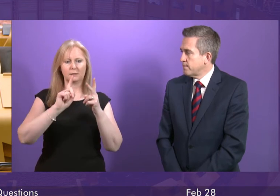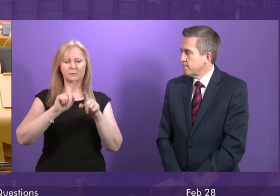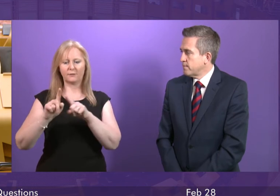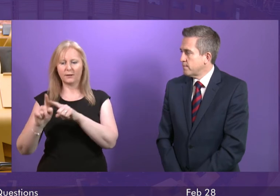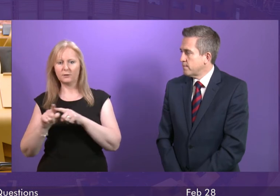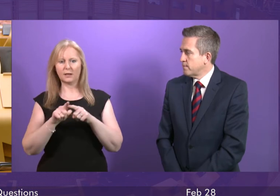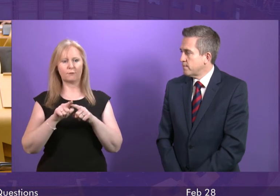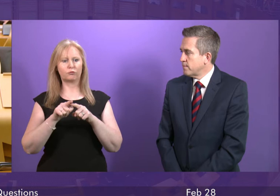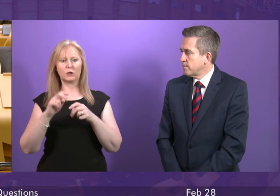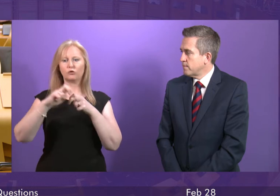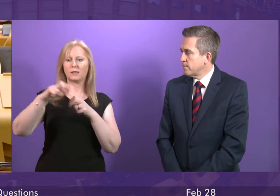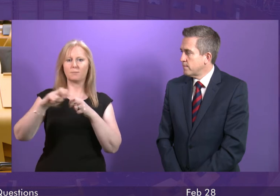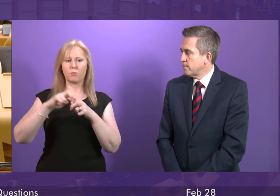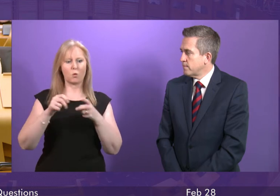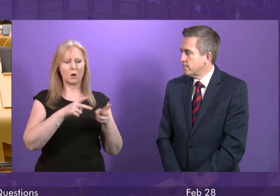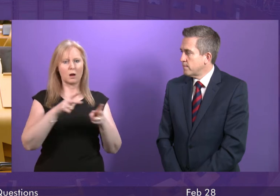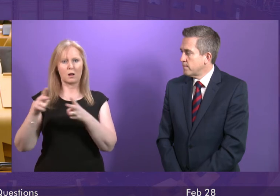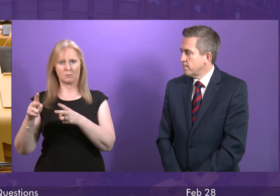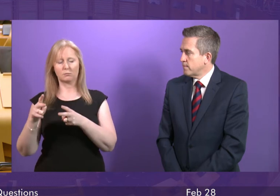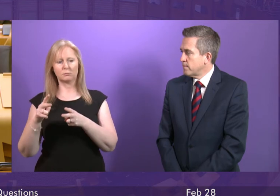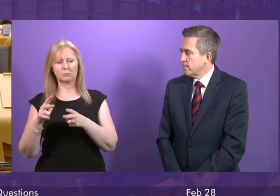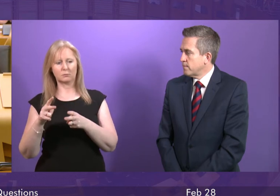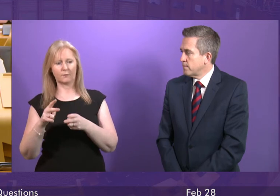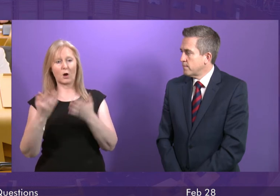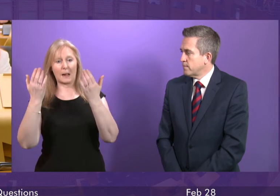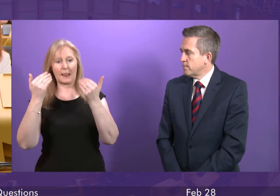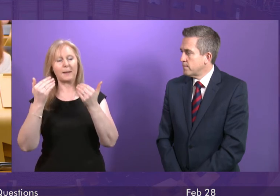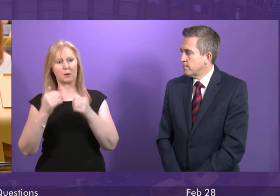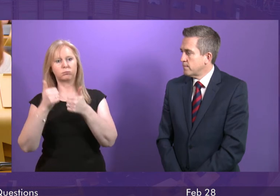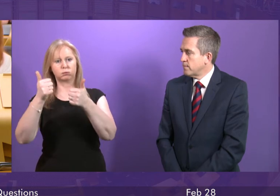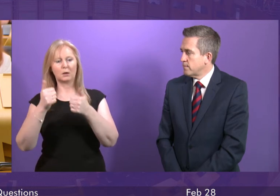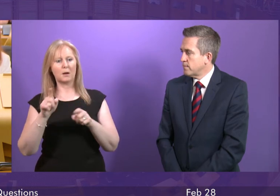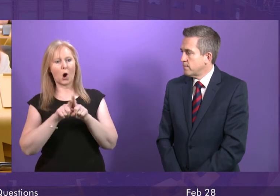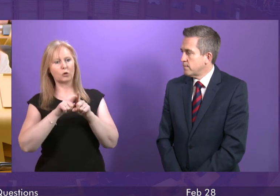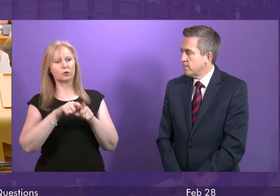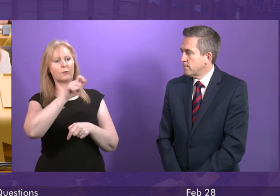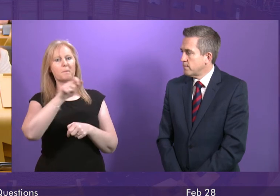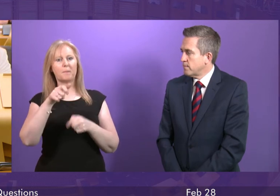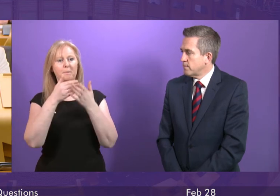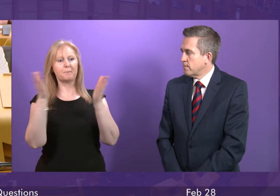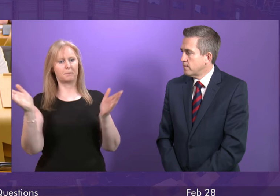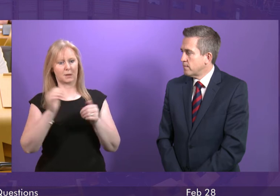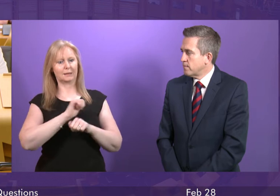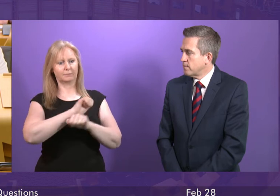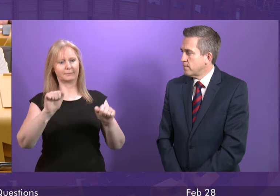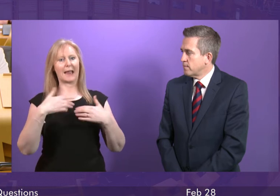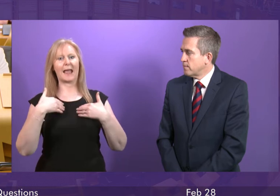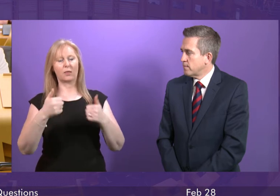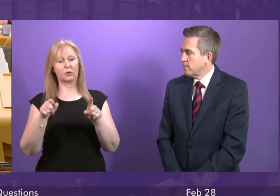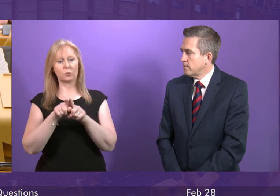transport. That is good not just for the climate, but it is good for public health as well. That is why we are investing more than £1 billion